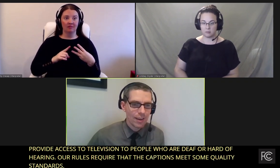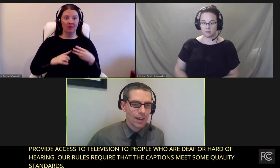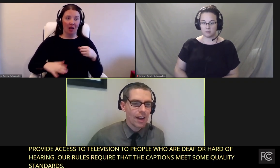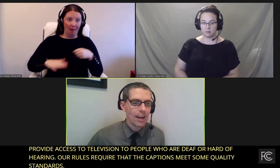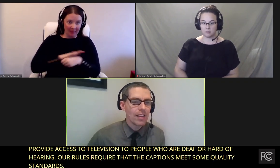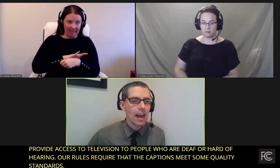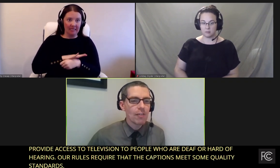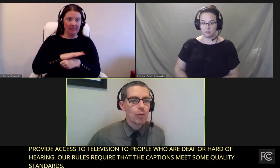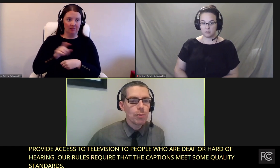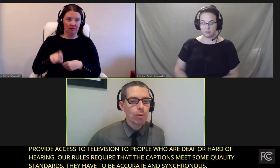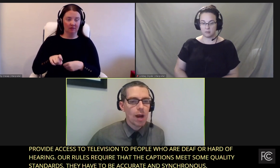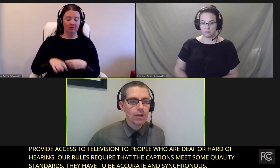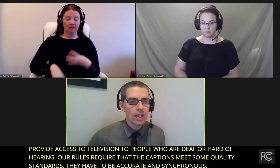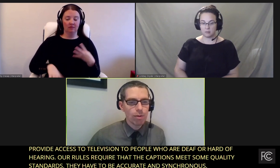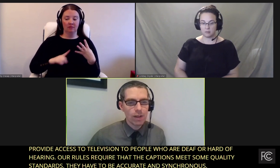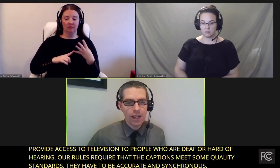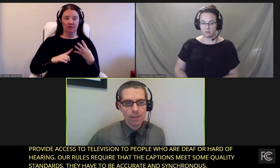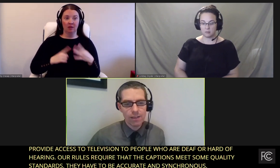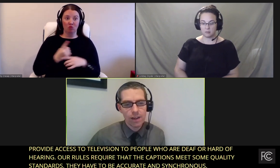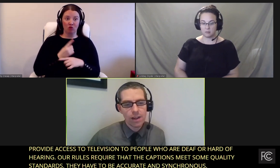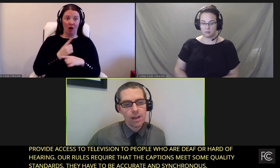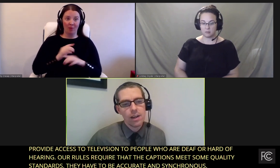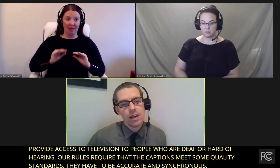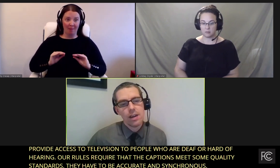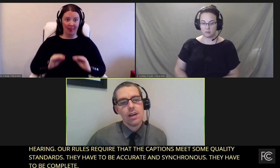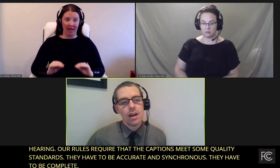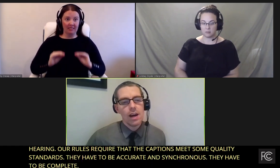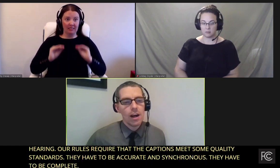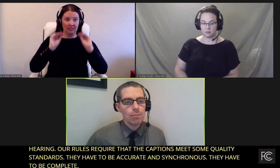and they have to be properly placed.